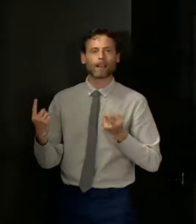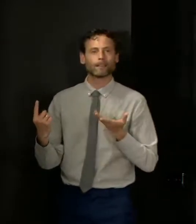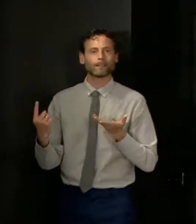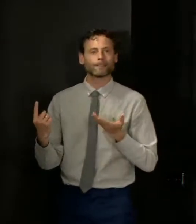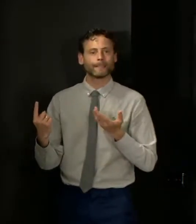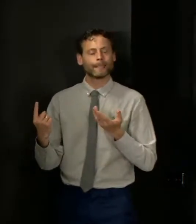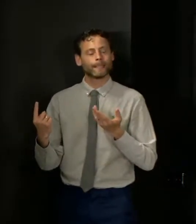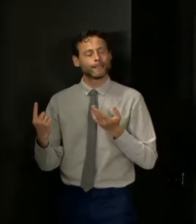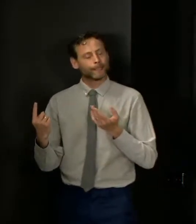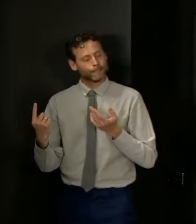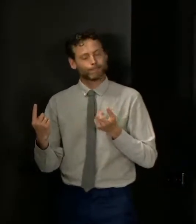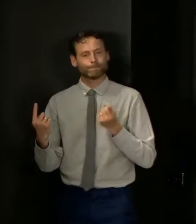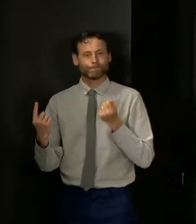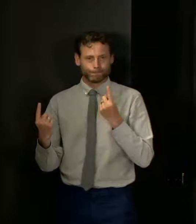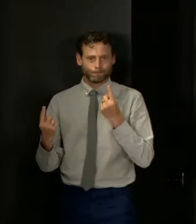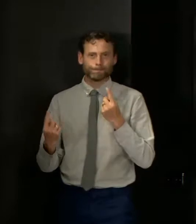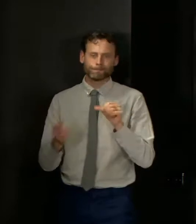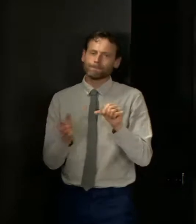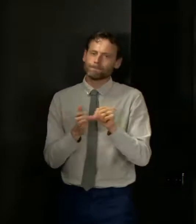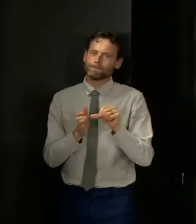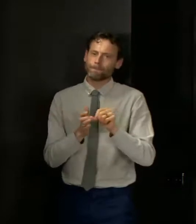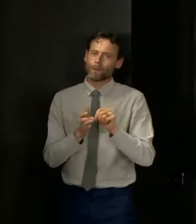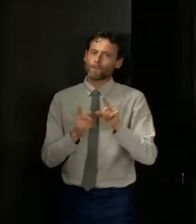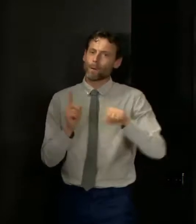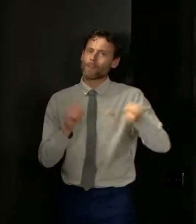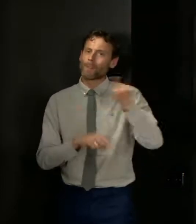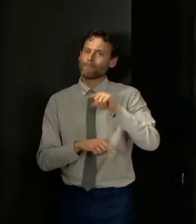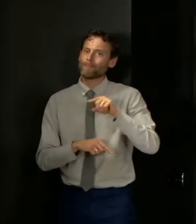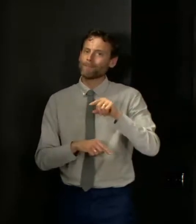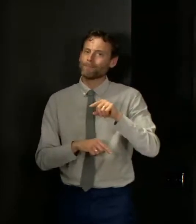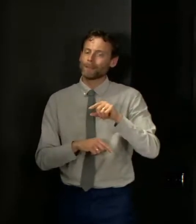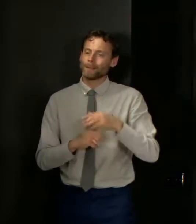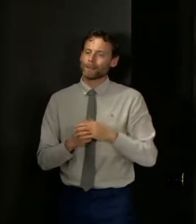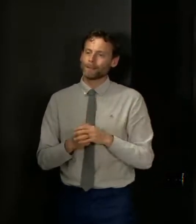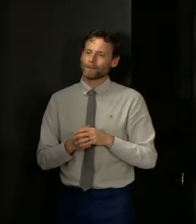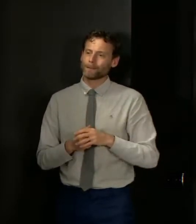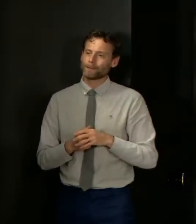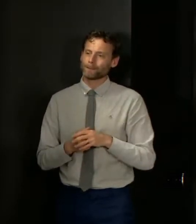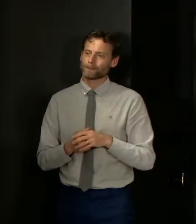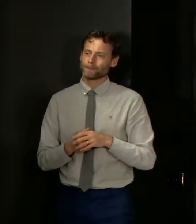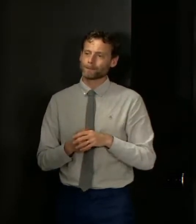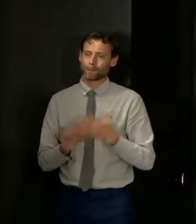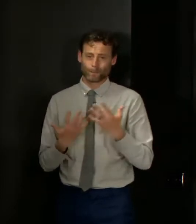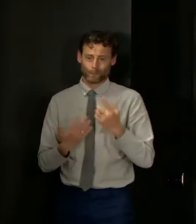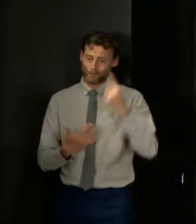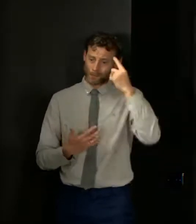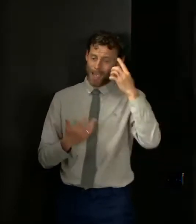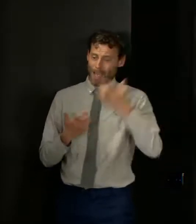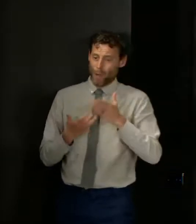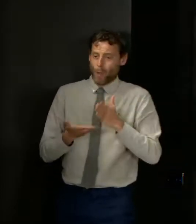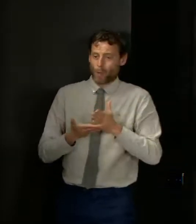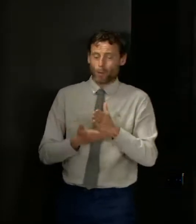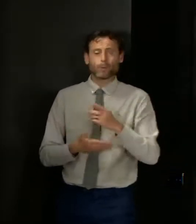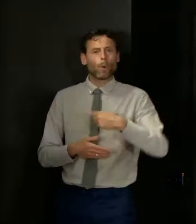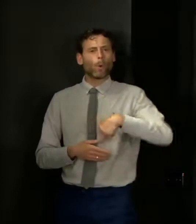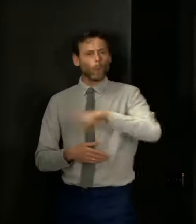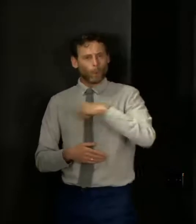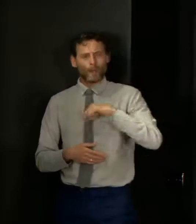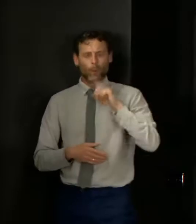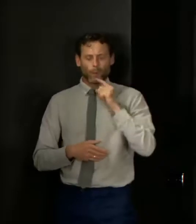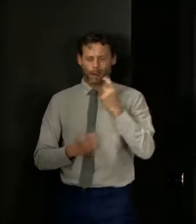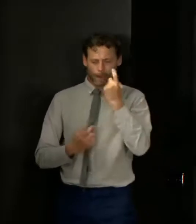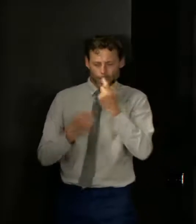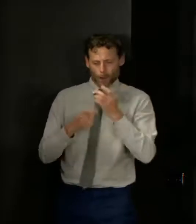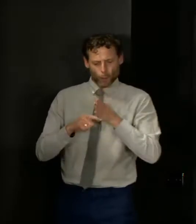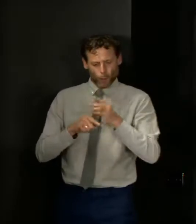has a big burden for them particularly to bear over this time. So we'll be working over the kind of